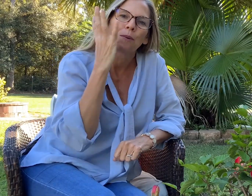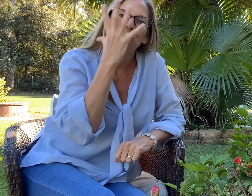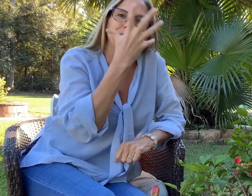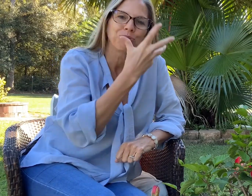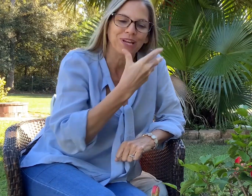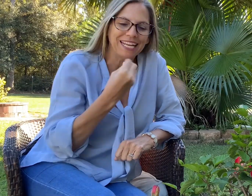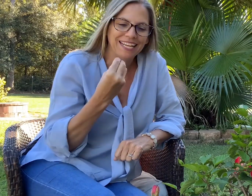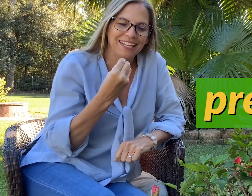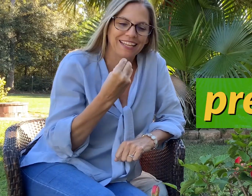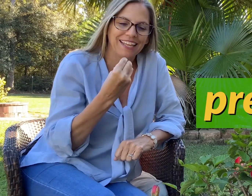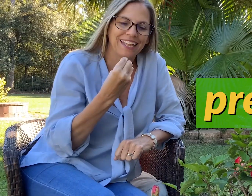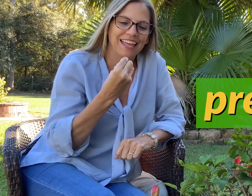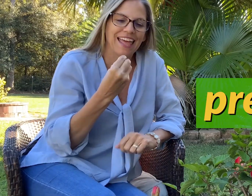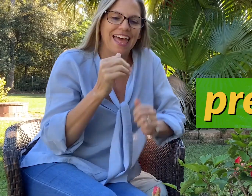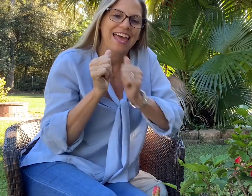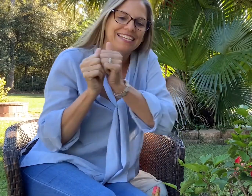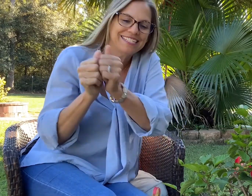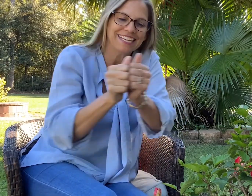Pretty. Together.